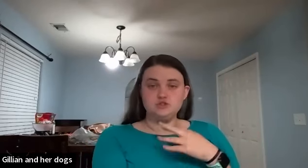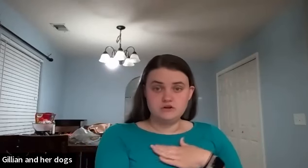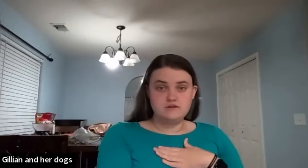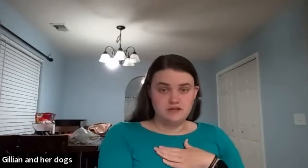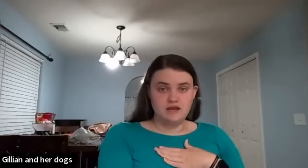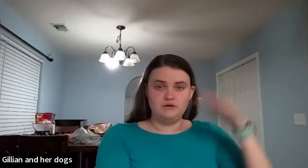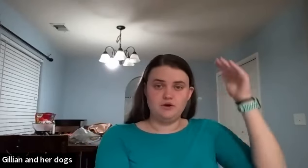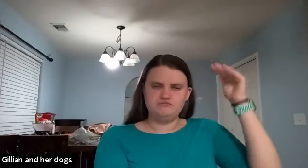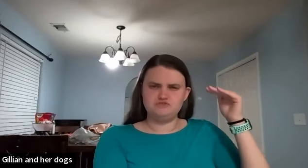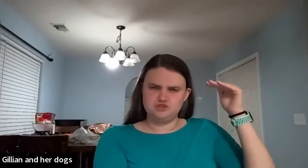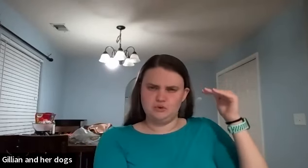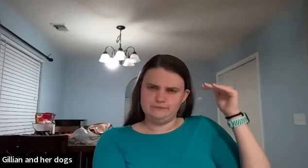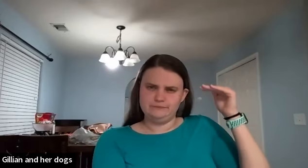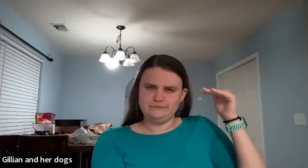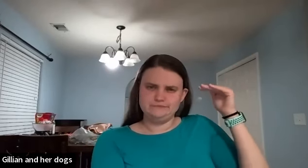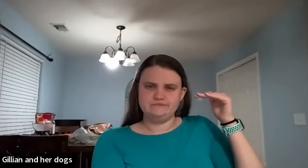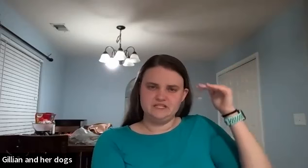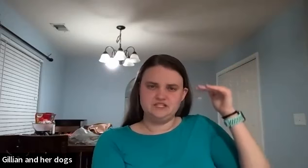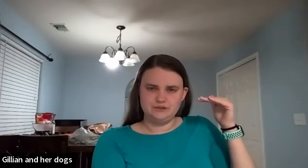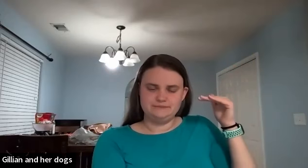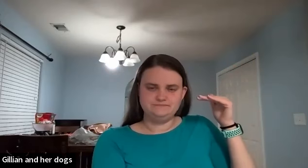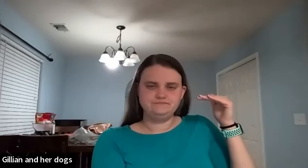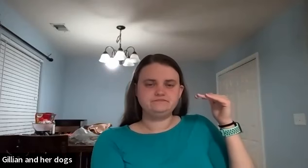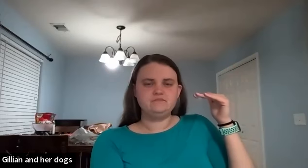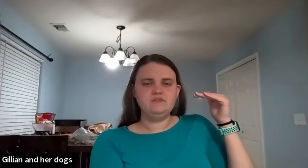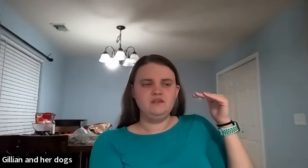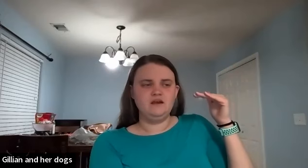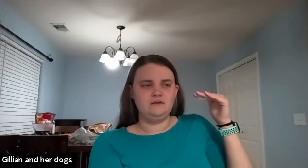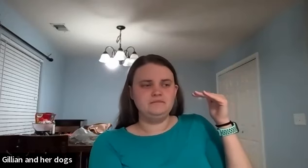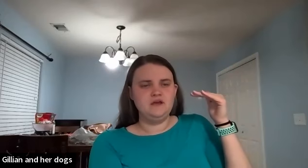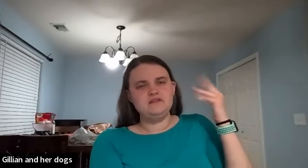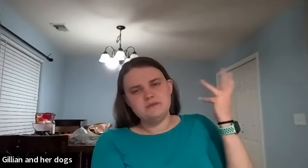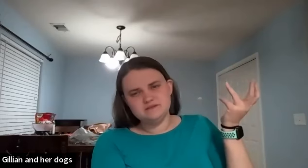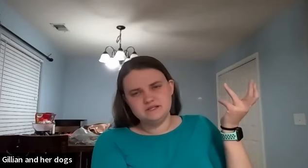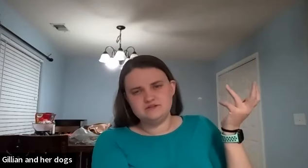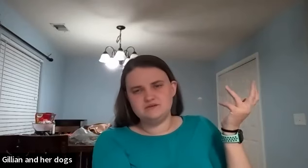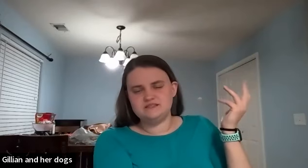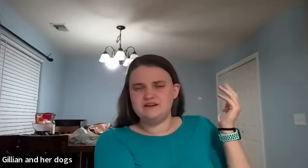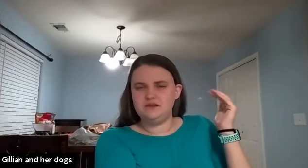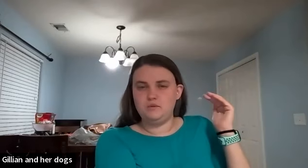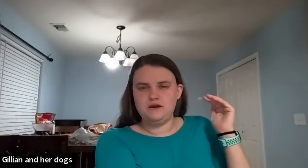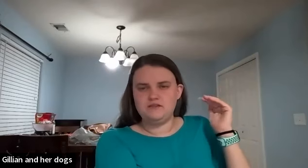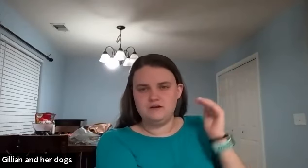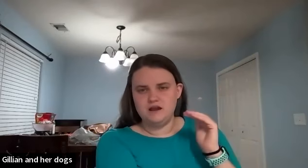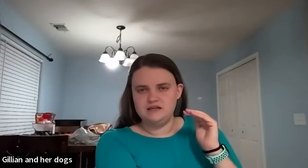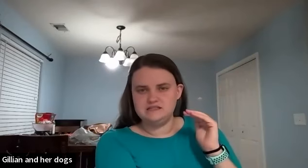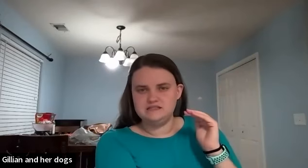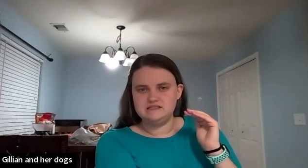shorter than me i'll go short short um the best way to do is always kind of like where their height is